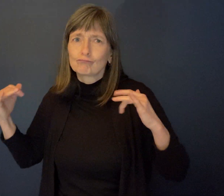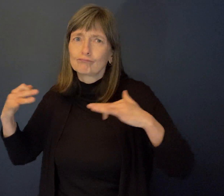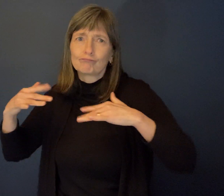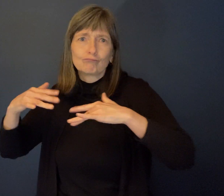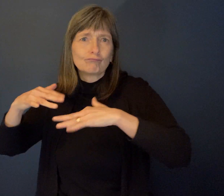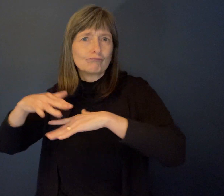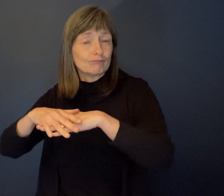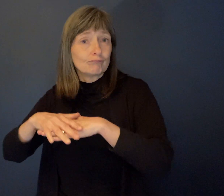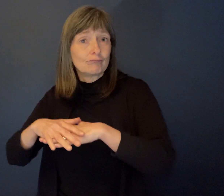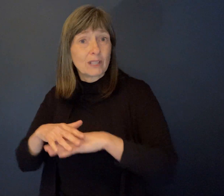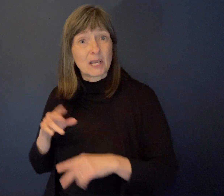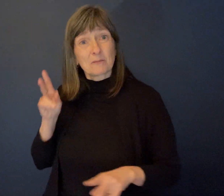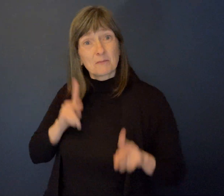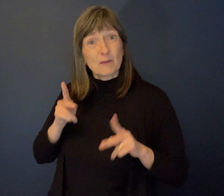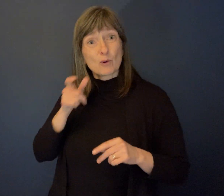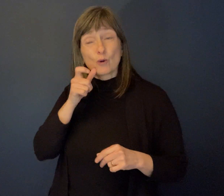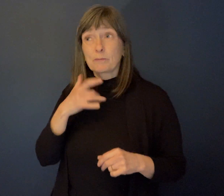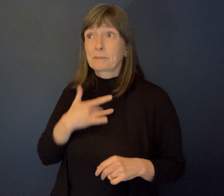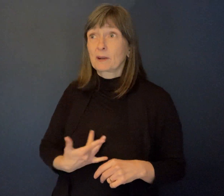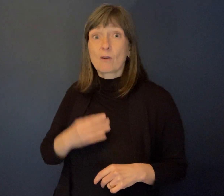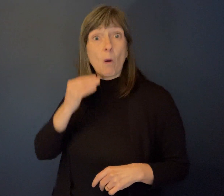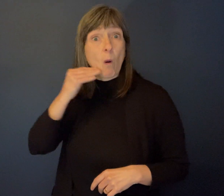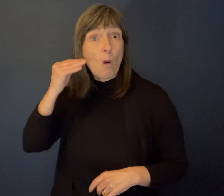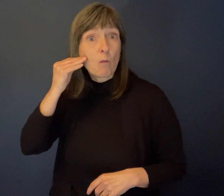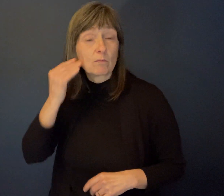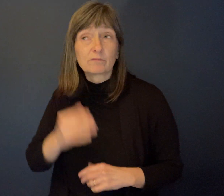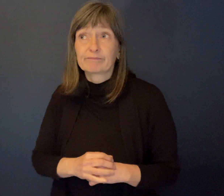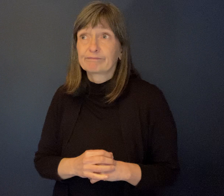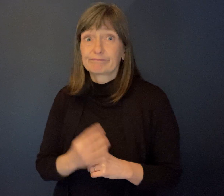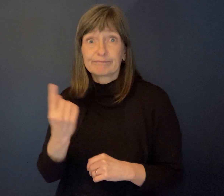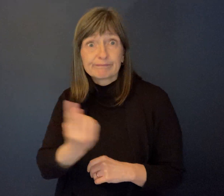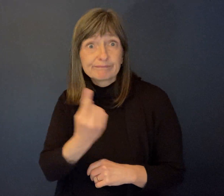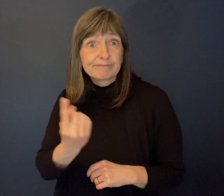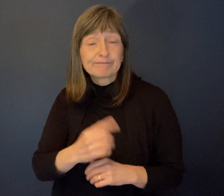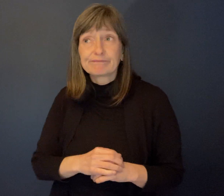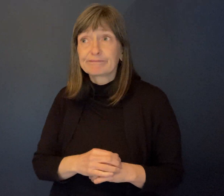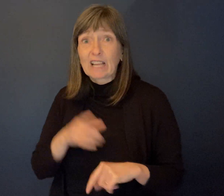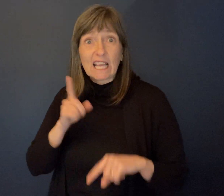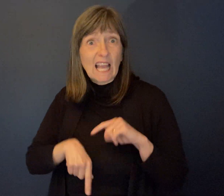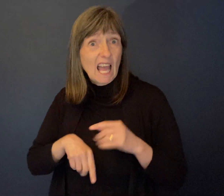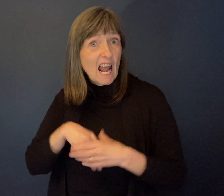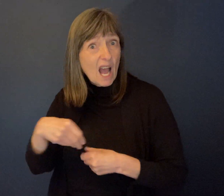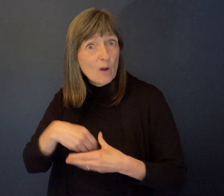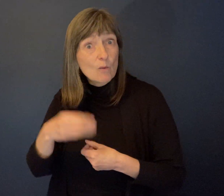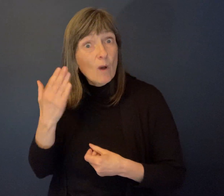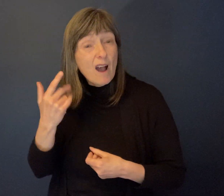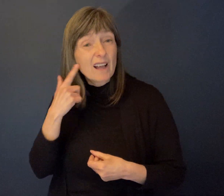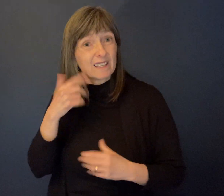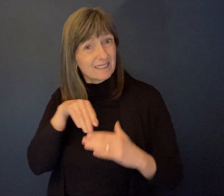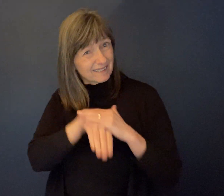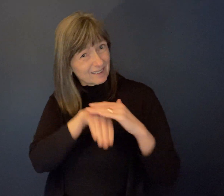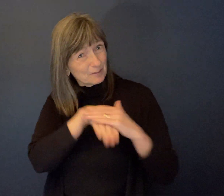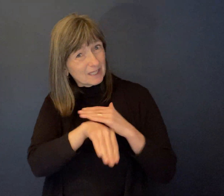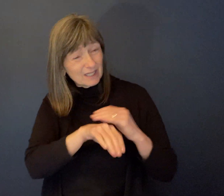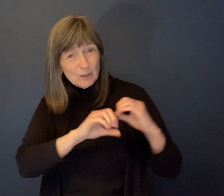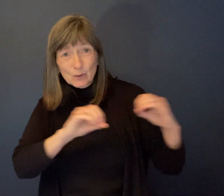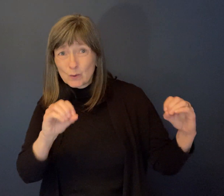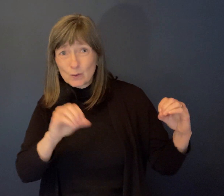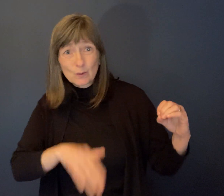people that were typically at home, unable to go up because accessibility was a real issue when we were growing up and, uh,